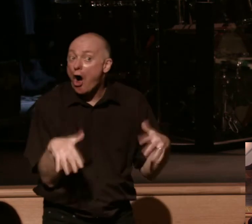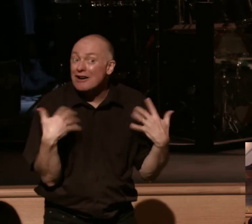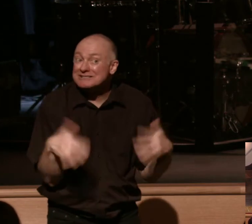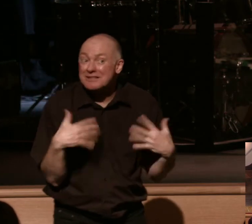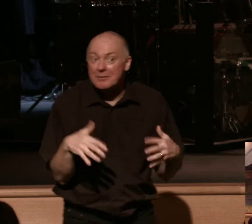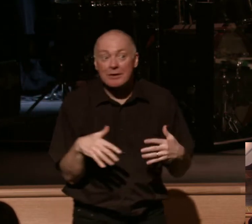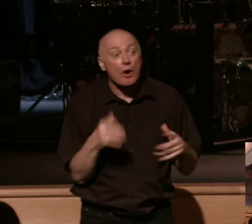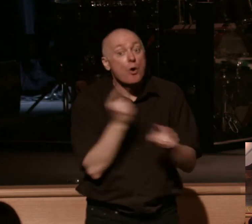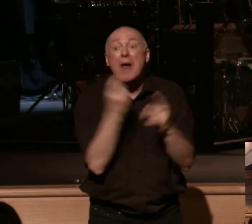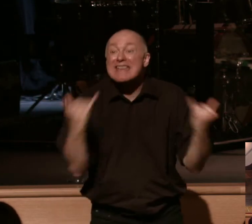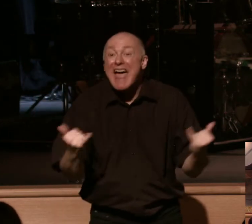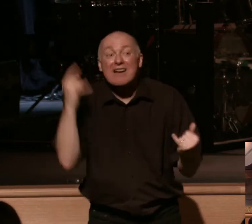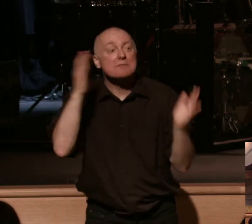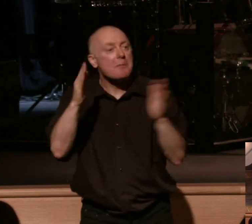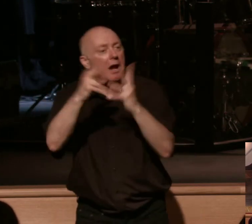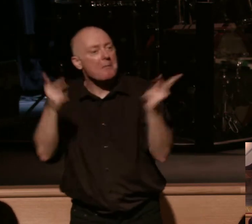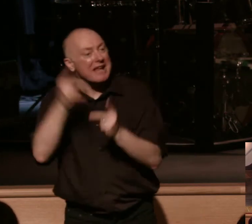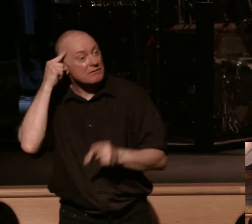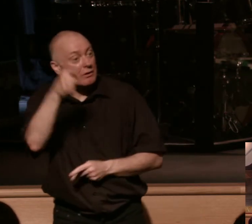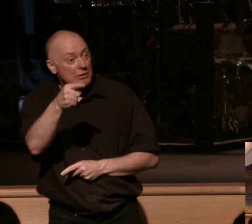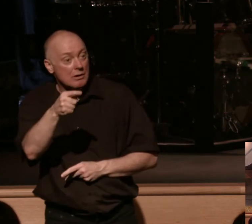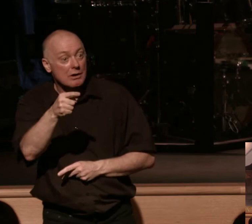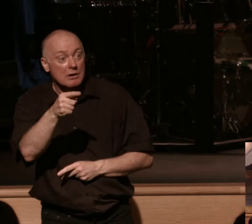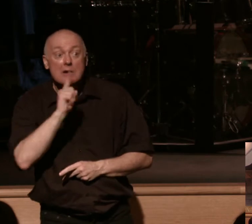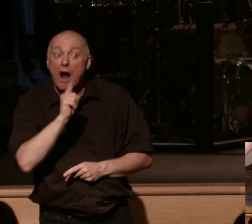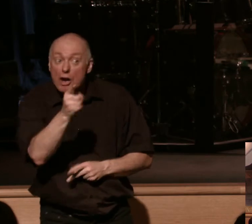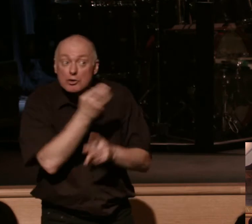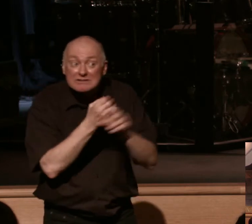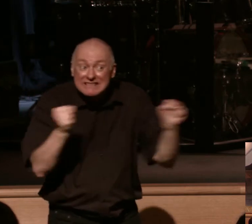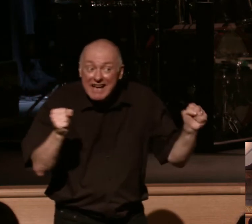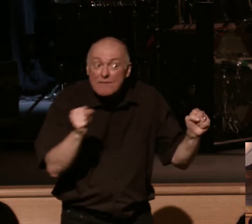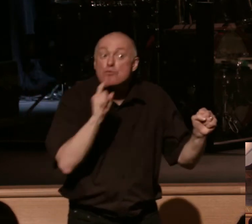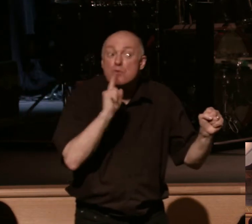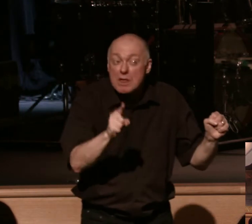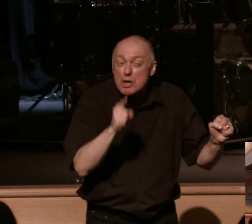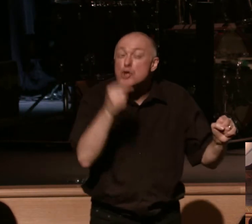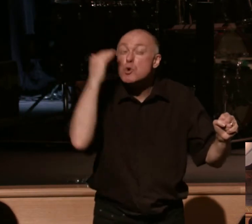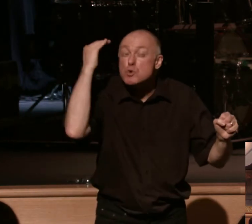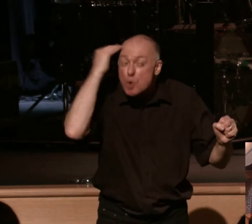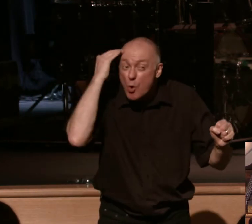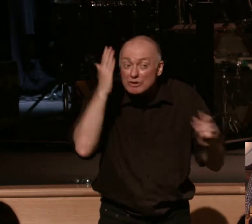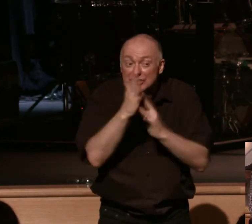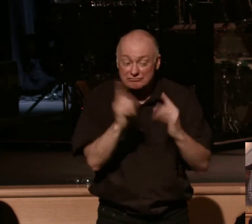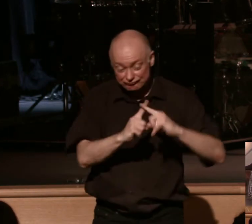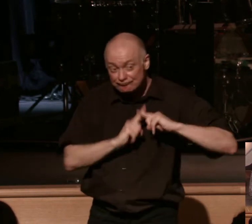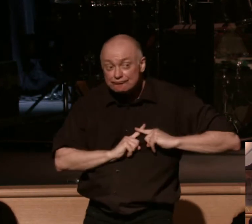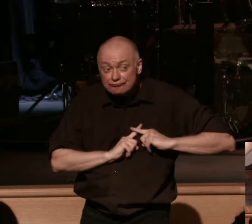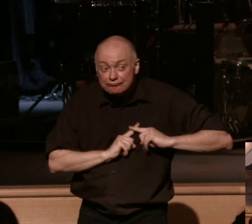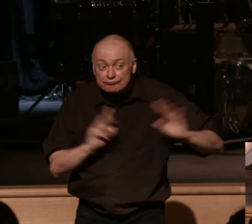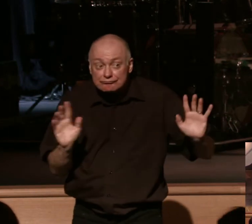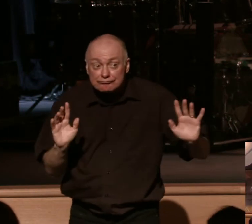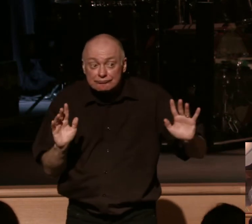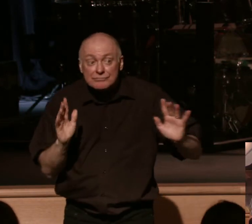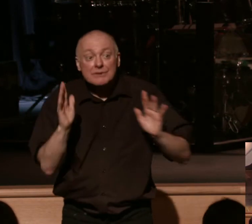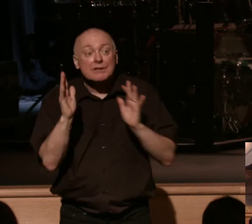preparing. Are you saved in Christ? Are you genuinely saved in Jesus Christ? You know that He lives in you. Jesus is right now, I'm getting your place ready.